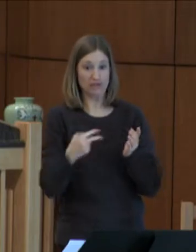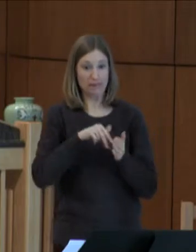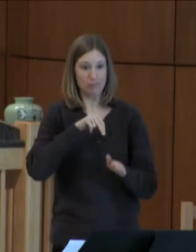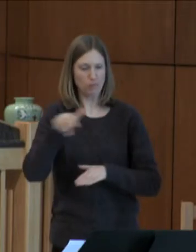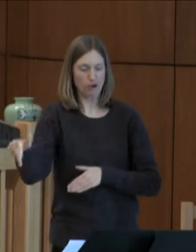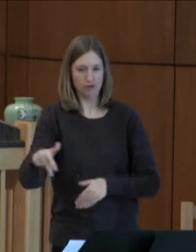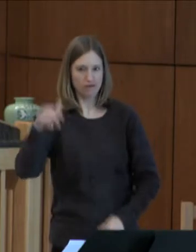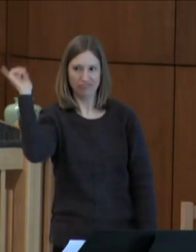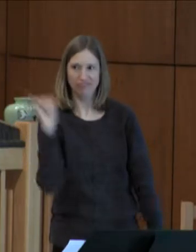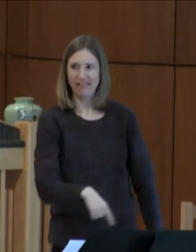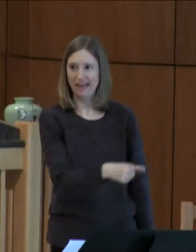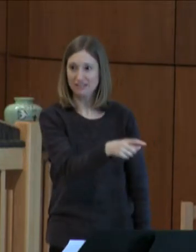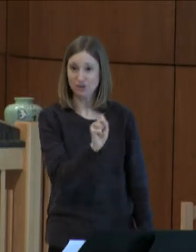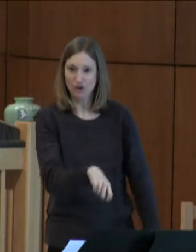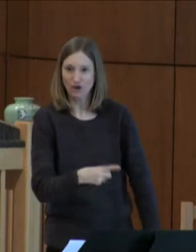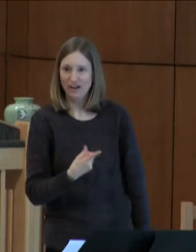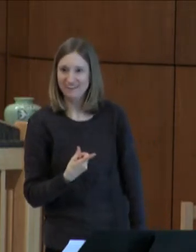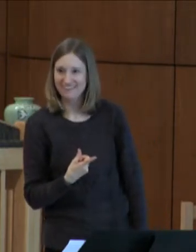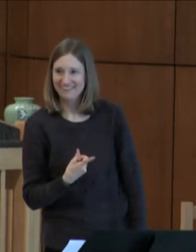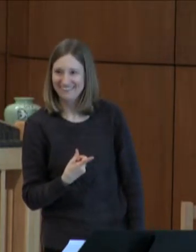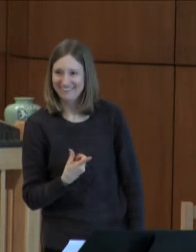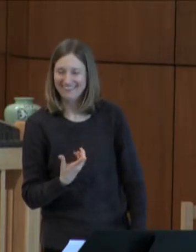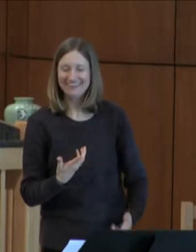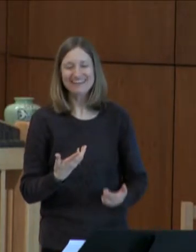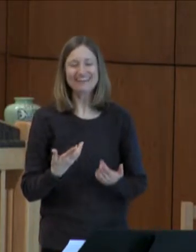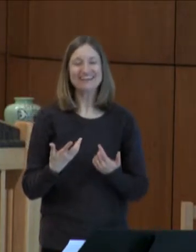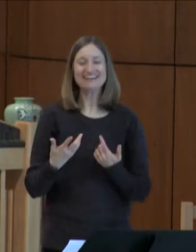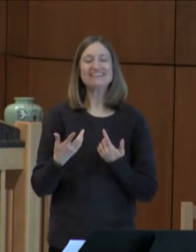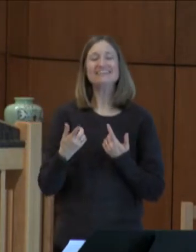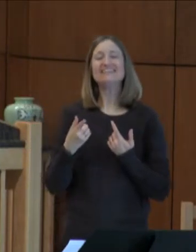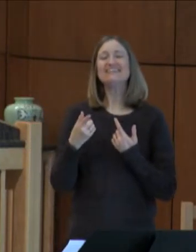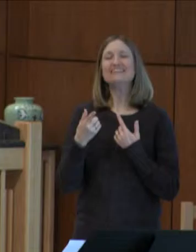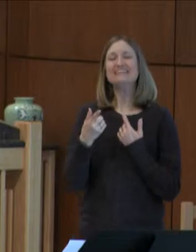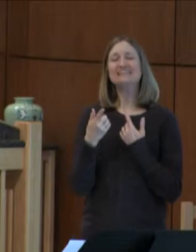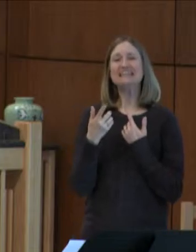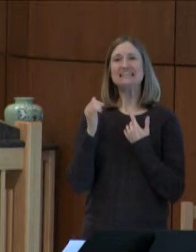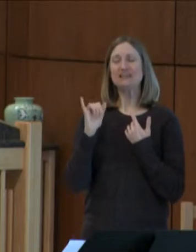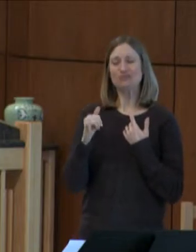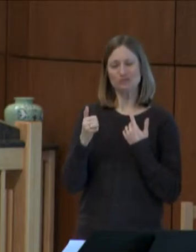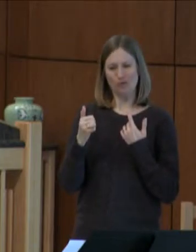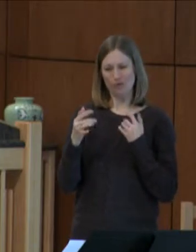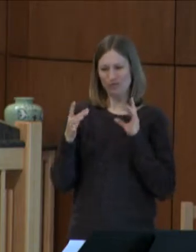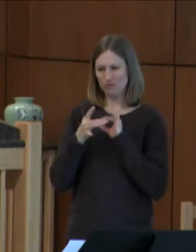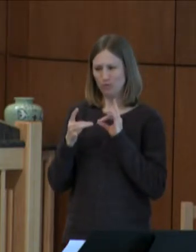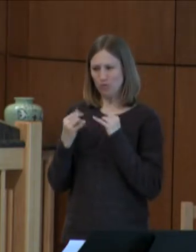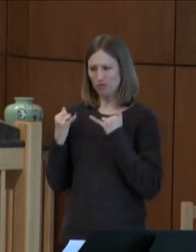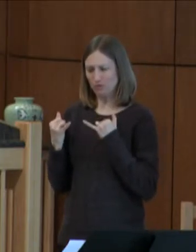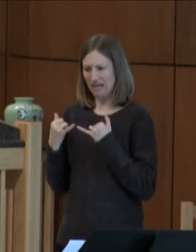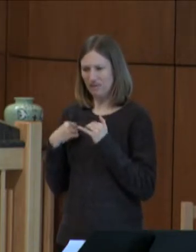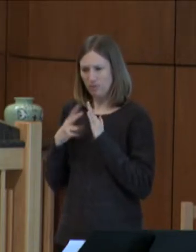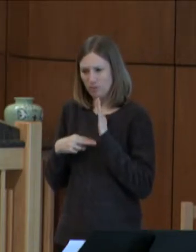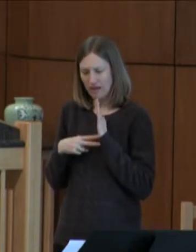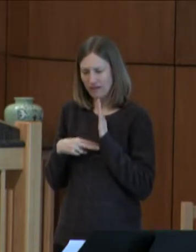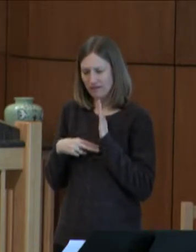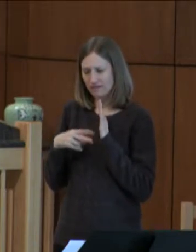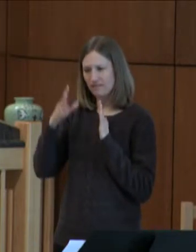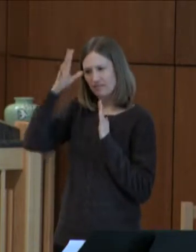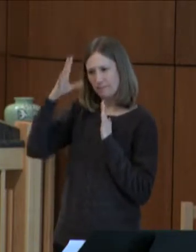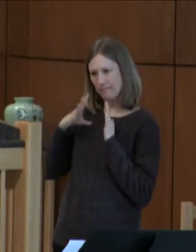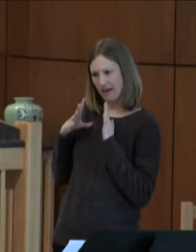In our Bible story that Lara read for us a few minutes ago, this man had been lame since birth.